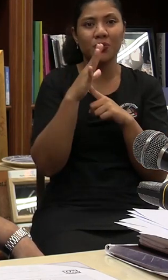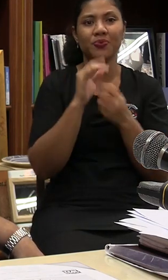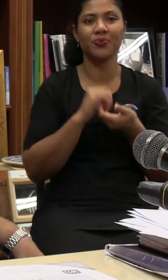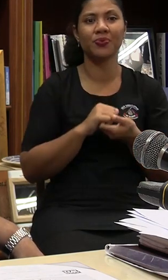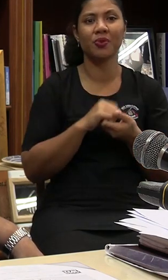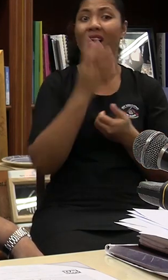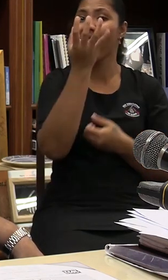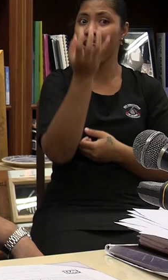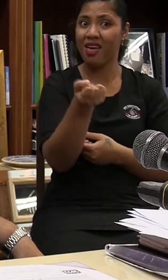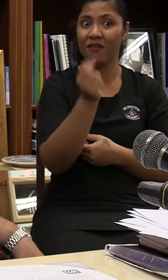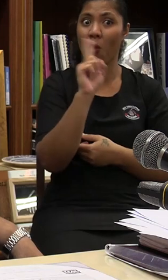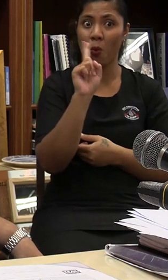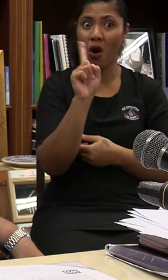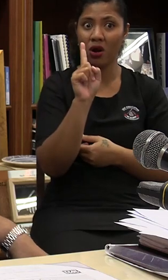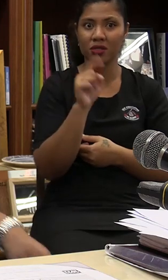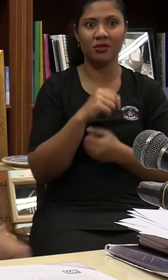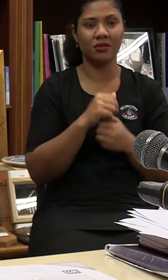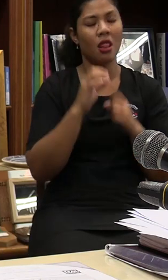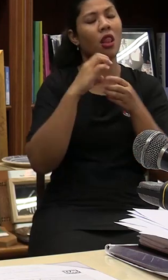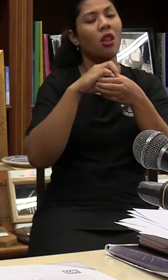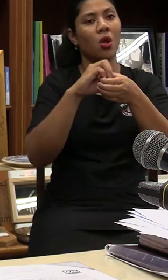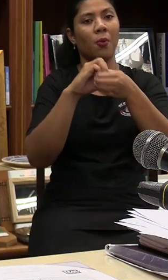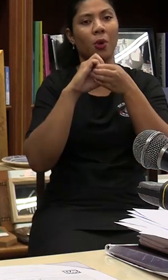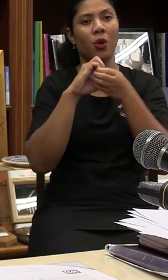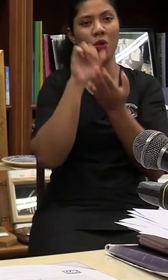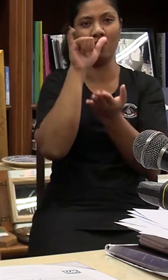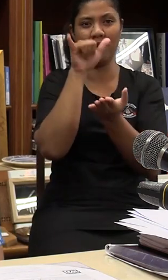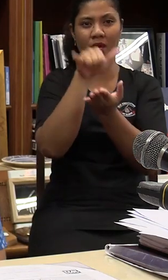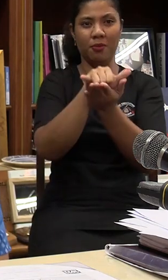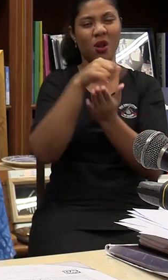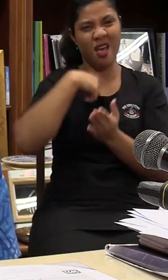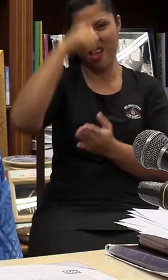I'm going with you. And I'm like, to live with you.